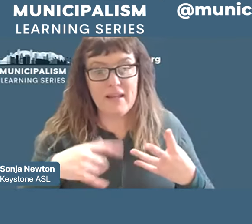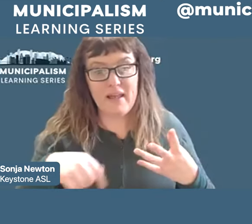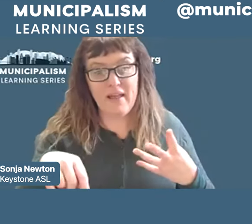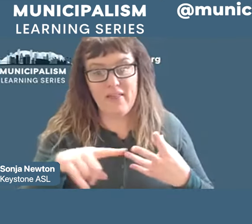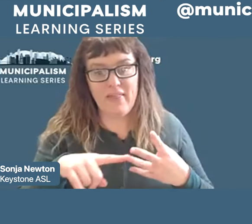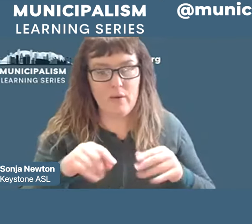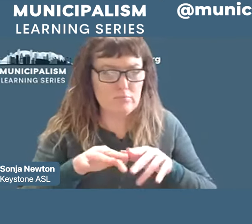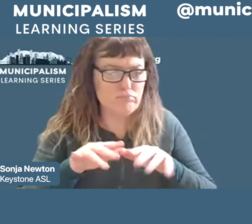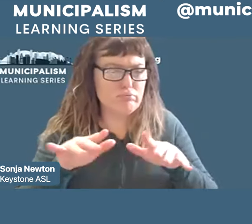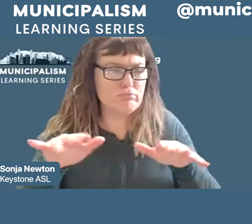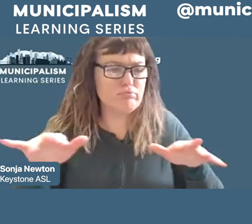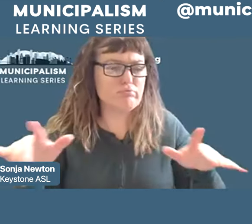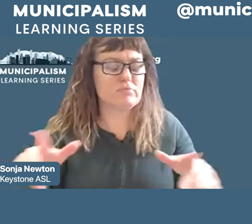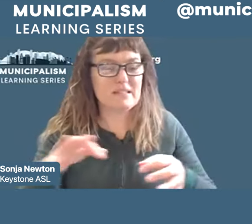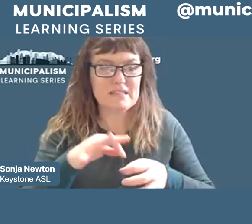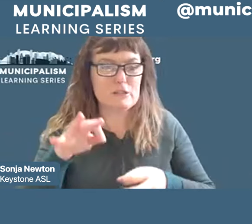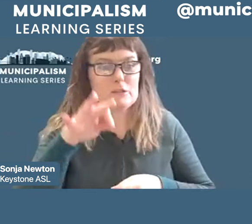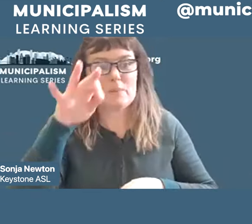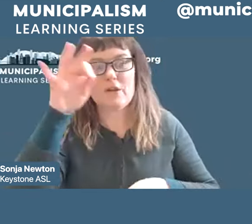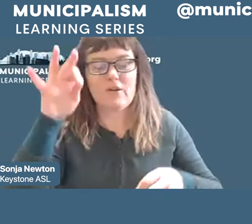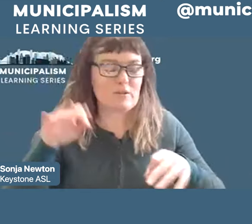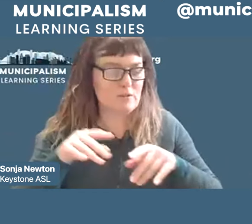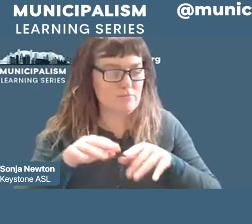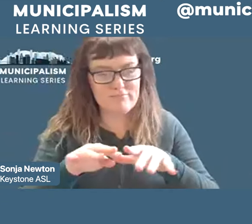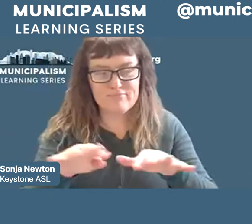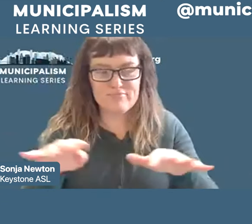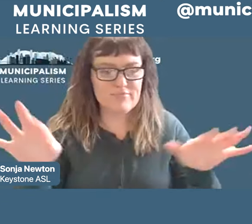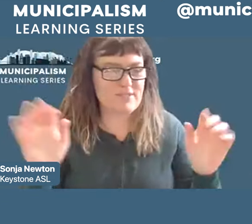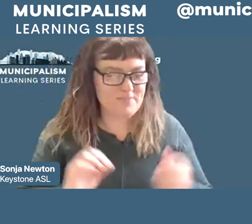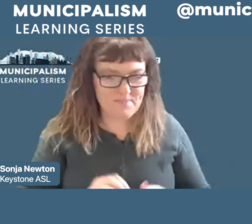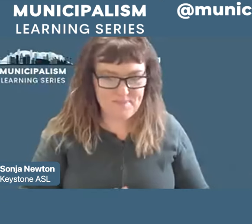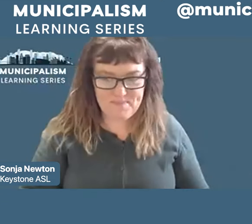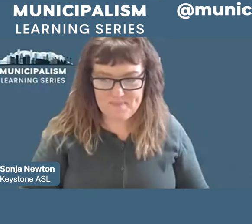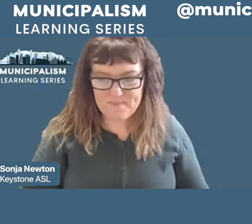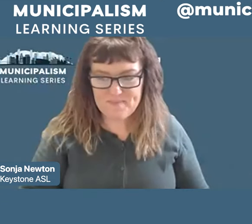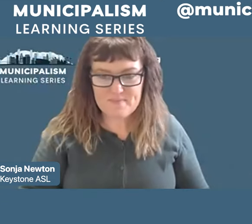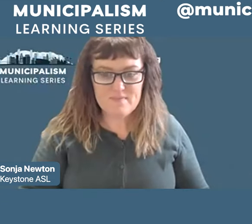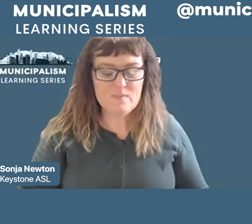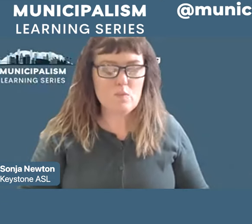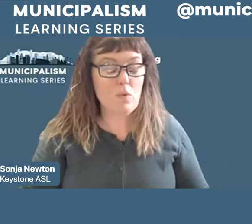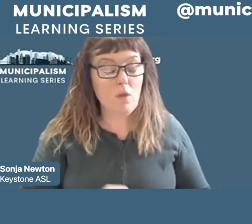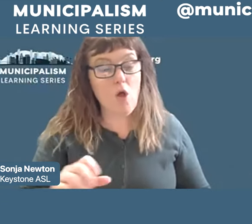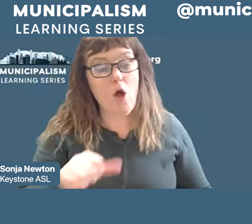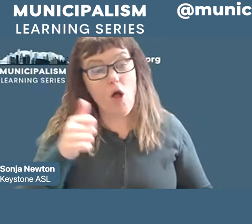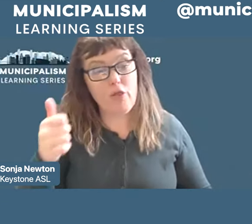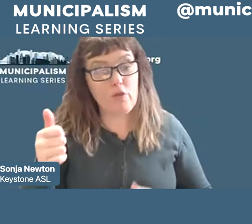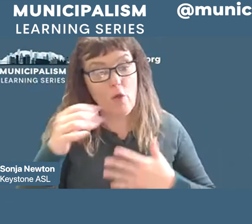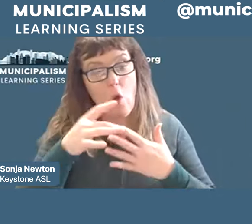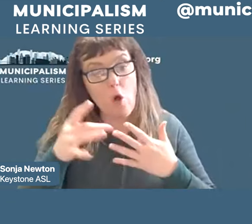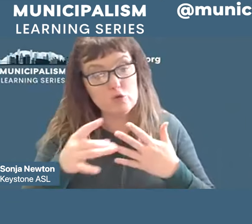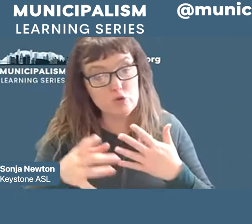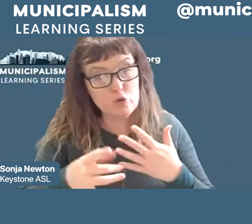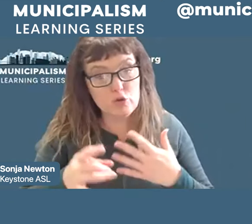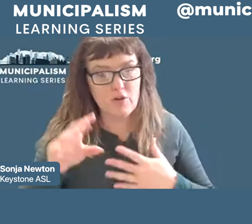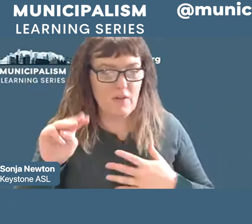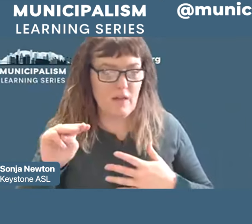spirit of socialist revivalism. They created alternative media. Today, it is social